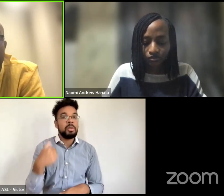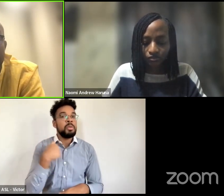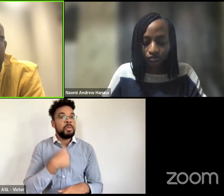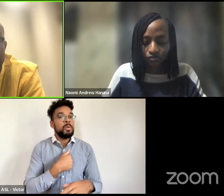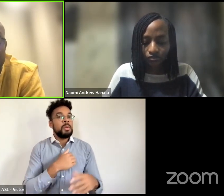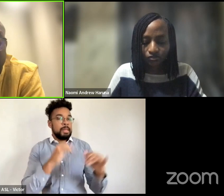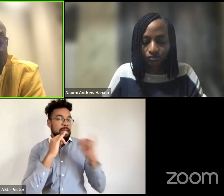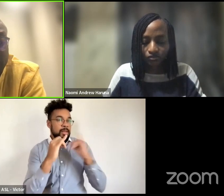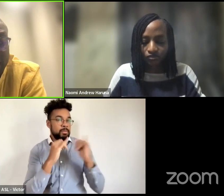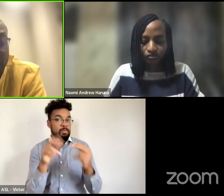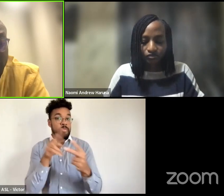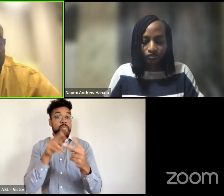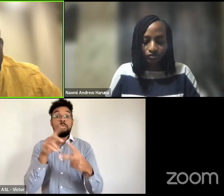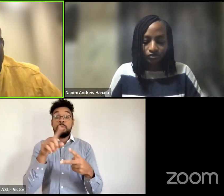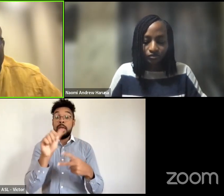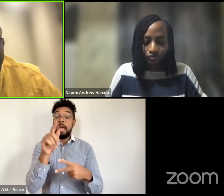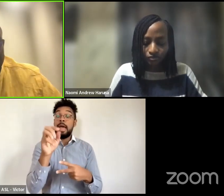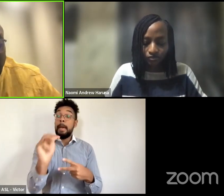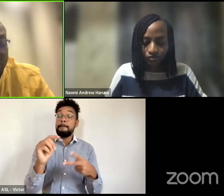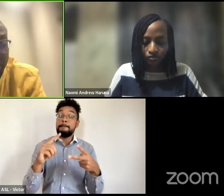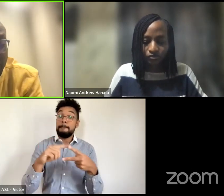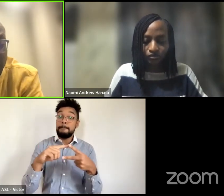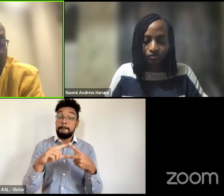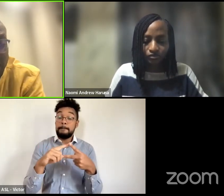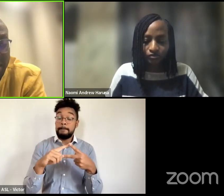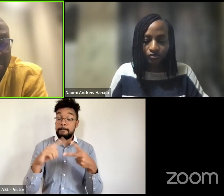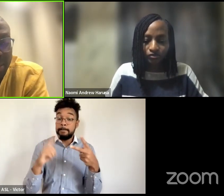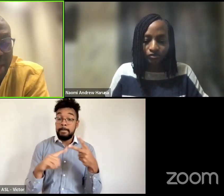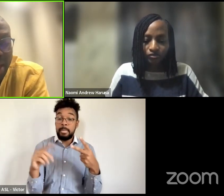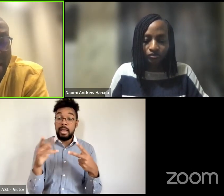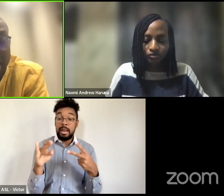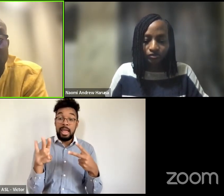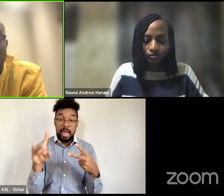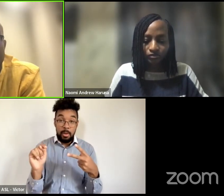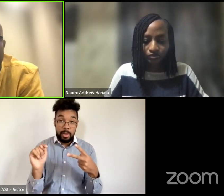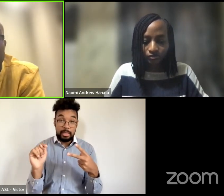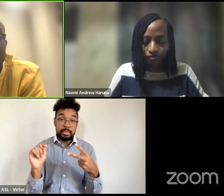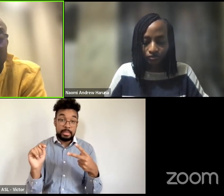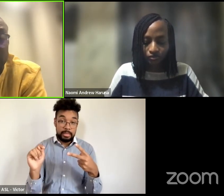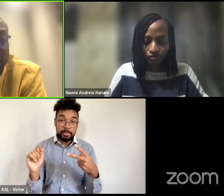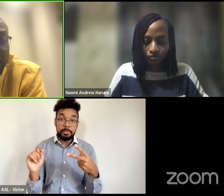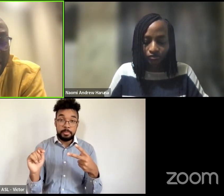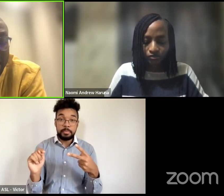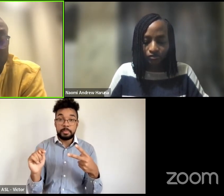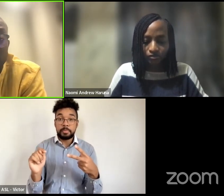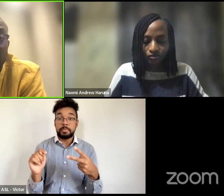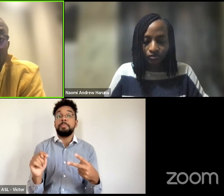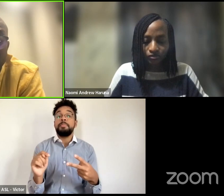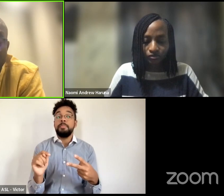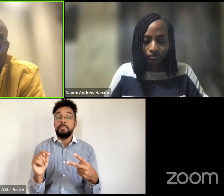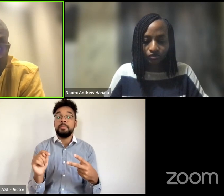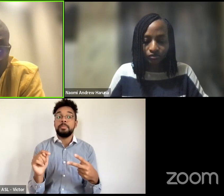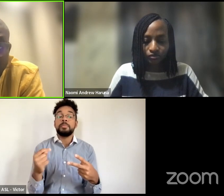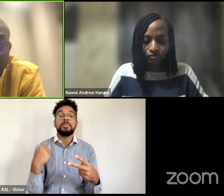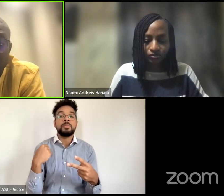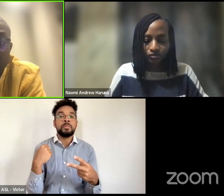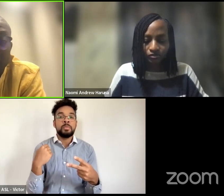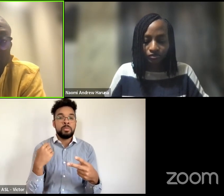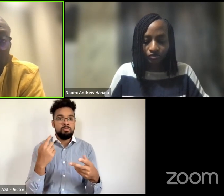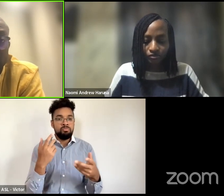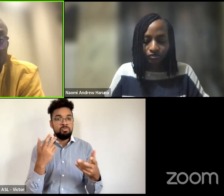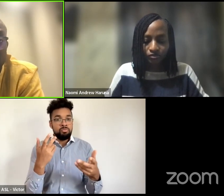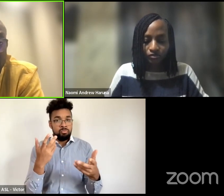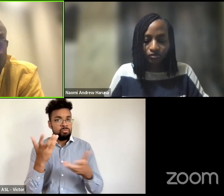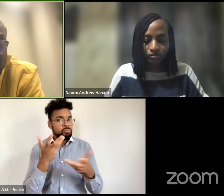adam maple and um harriet um at jaho and we were really talking